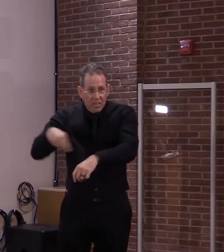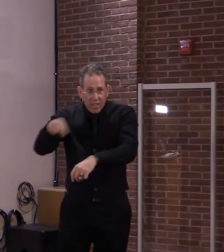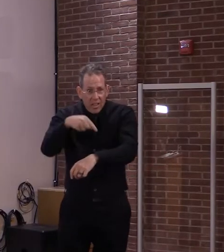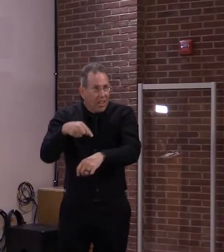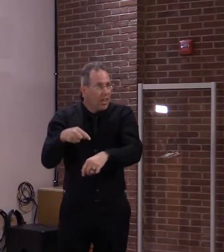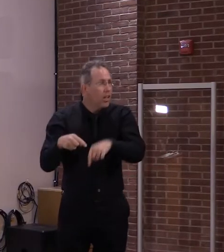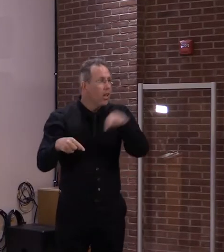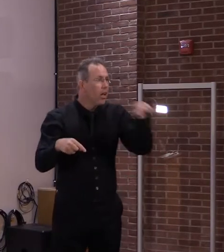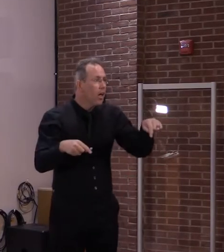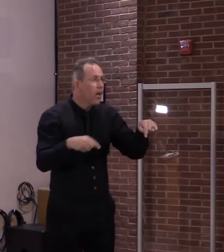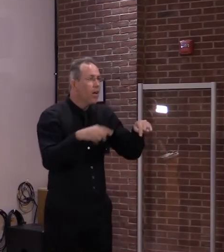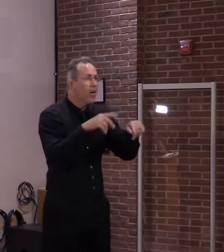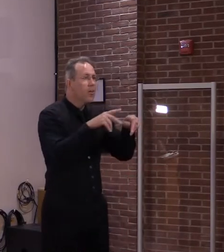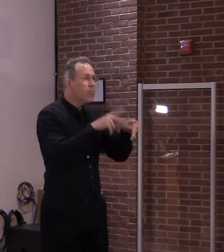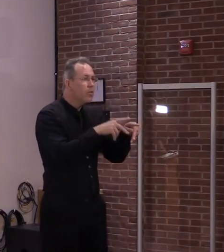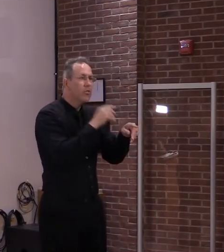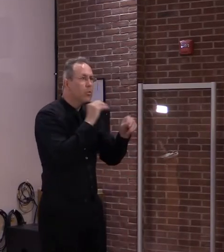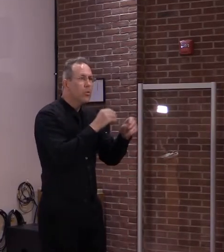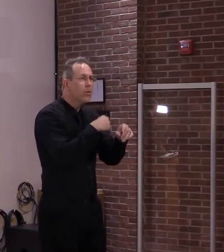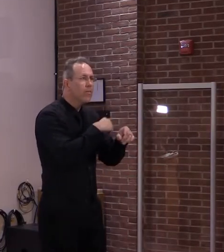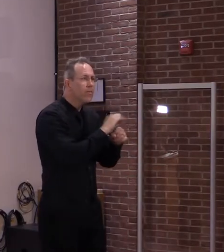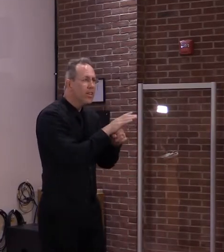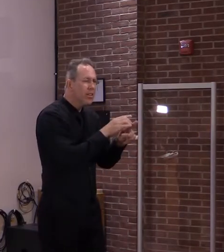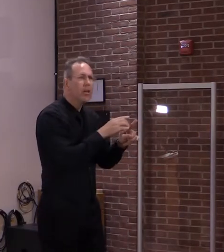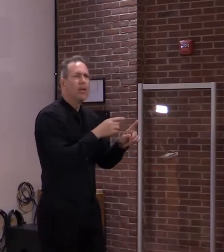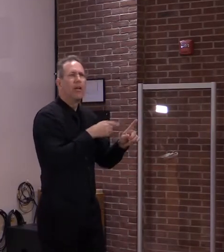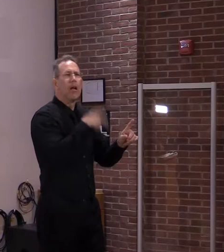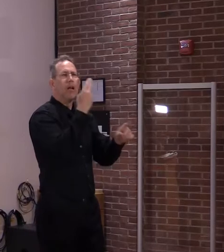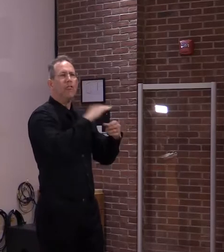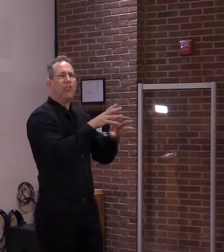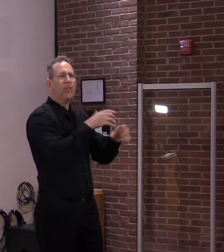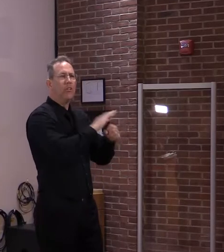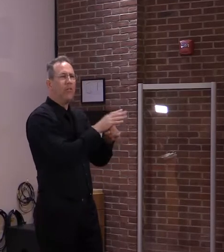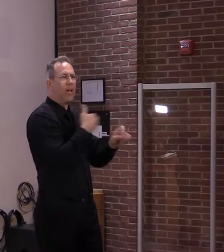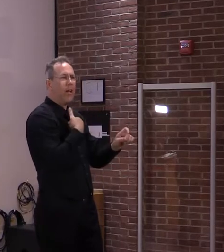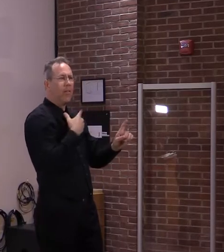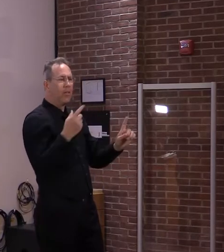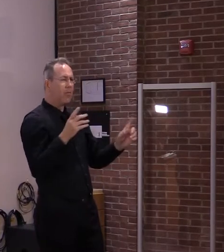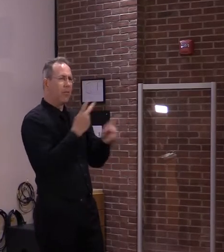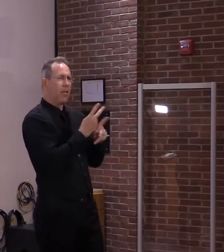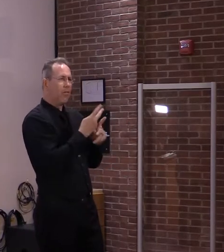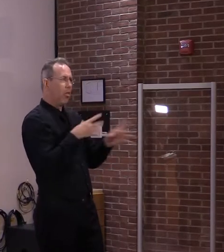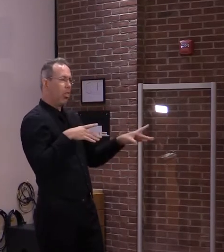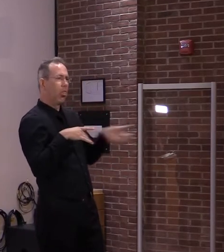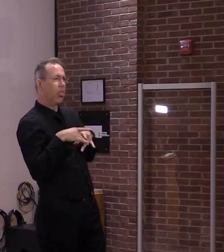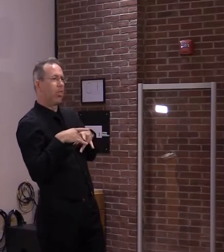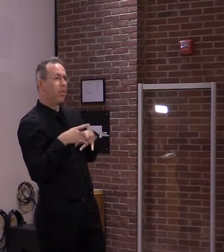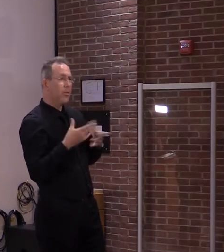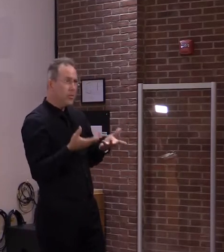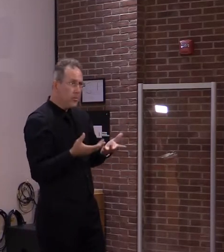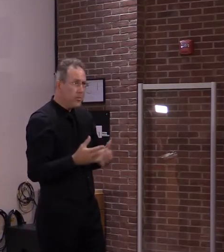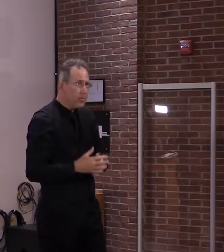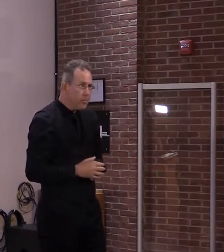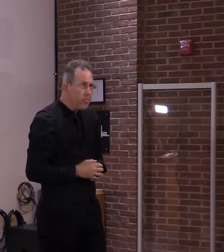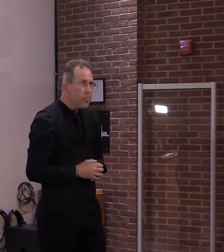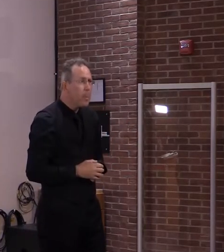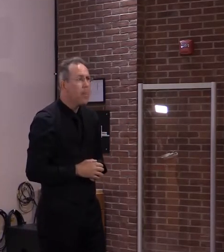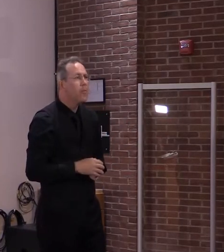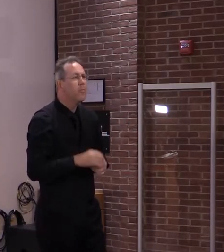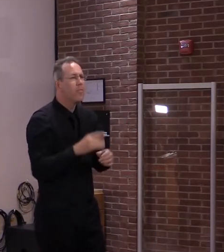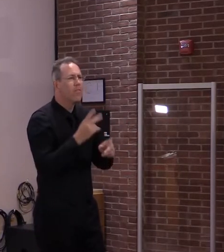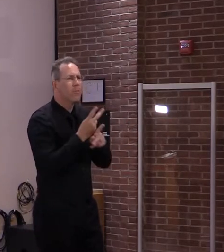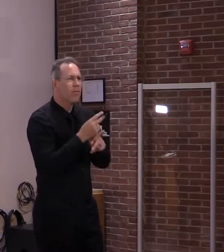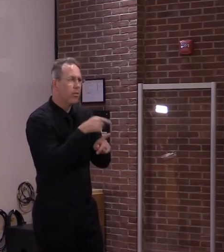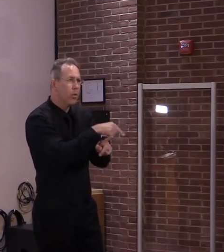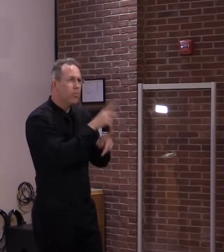factor that in in your decision-making. And certainly now, even though we've provided you with very optimistic information about the